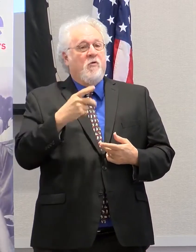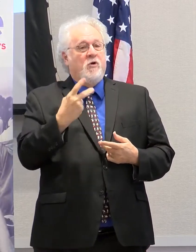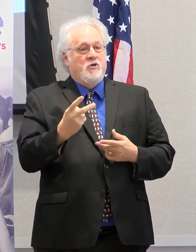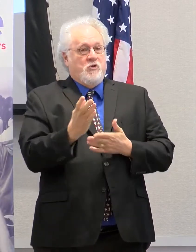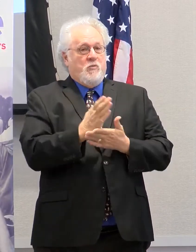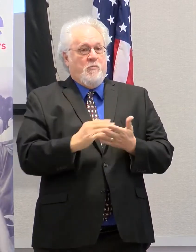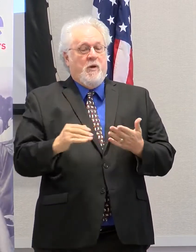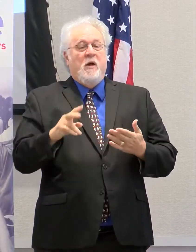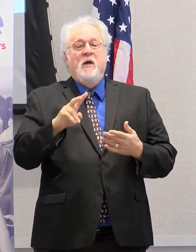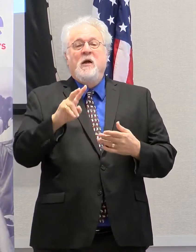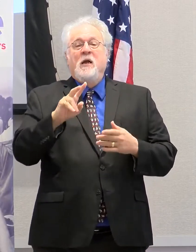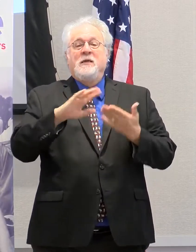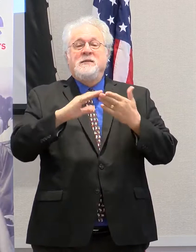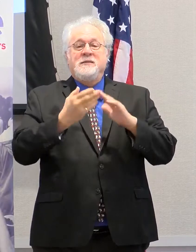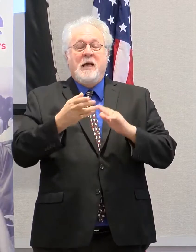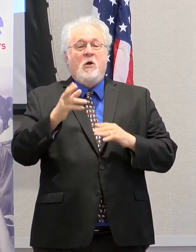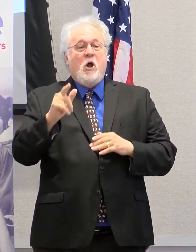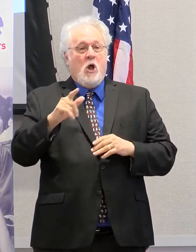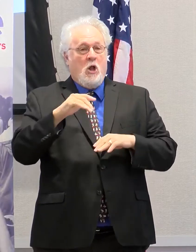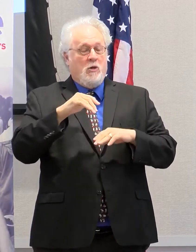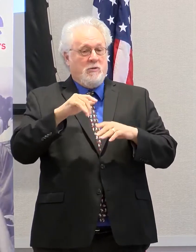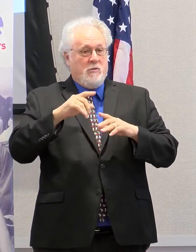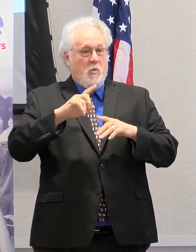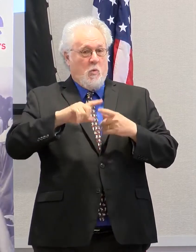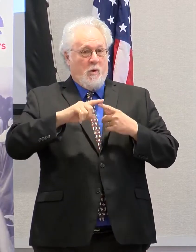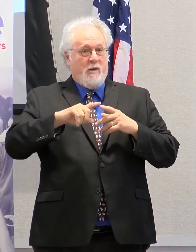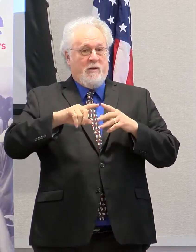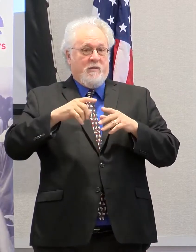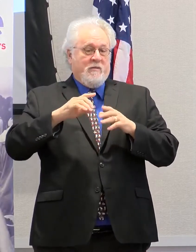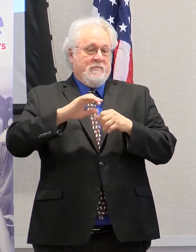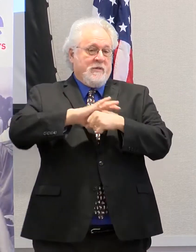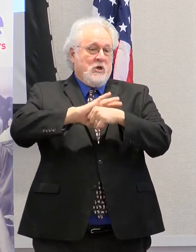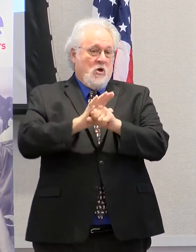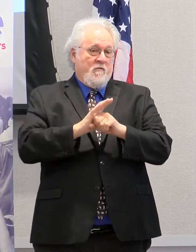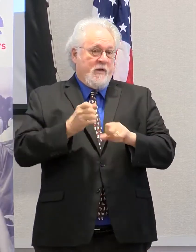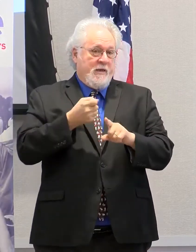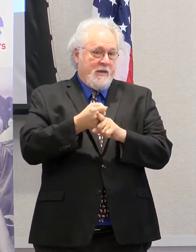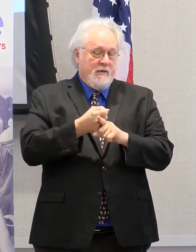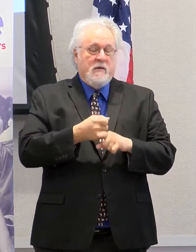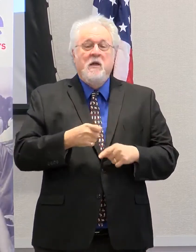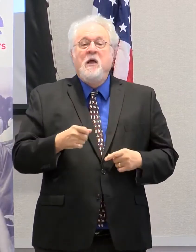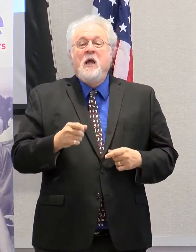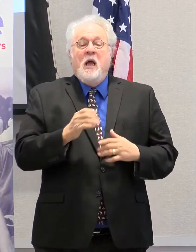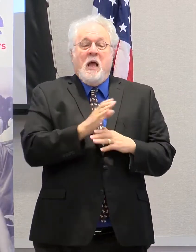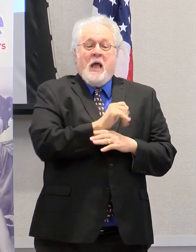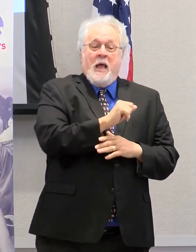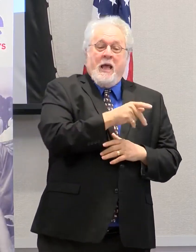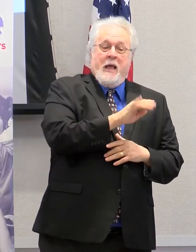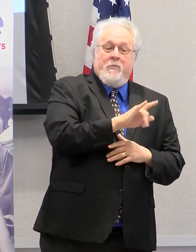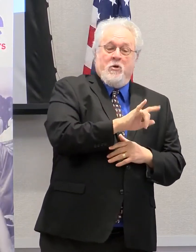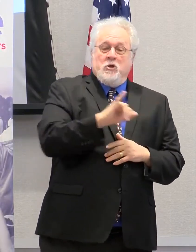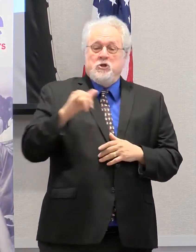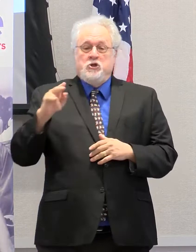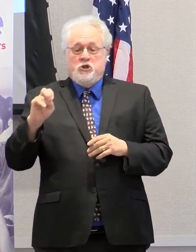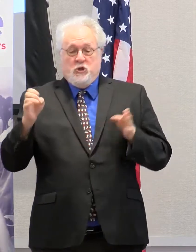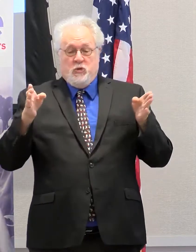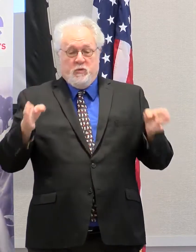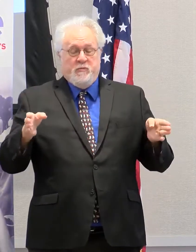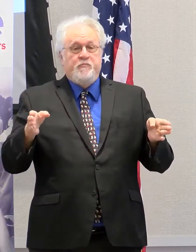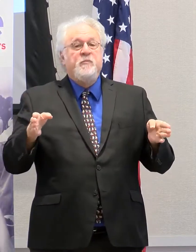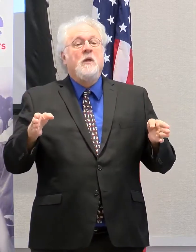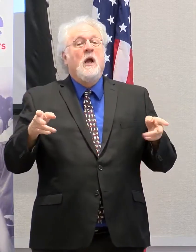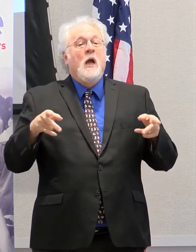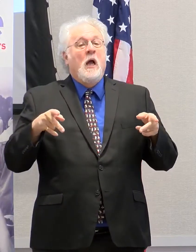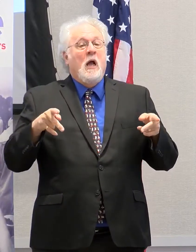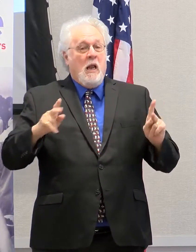-part virtual town hall at the onset of the pandemic. Between April and June, these events allowed